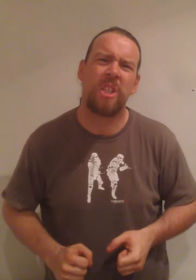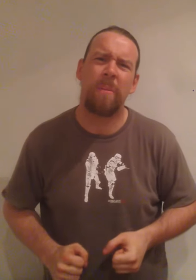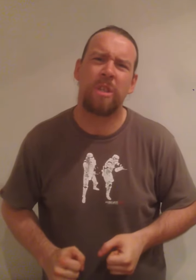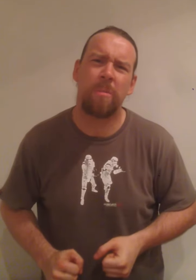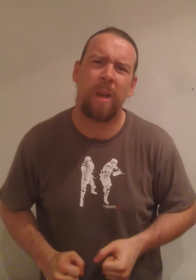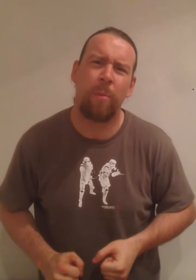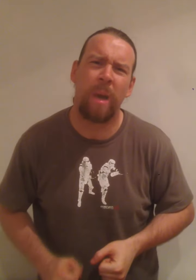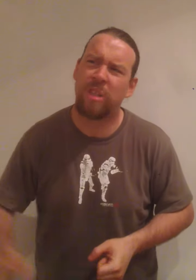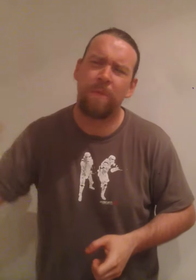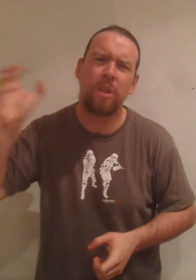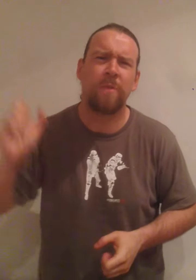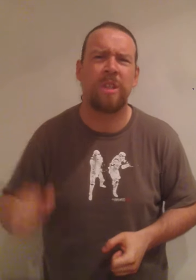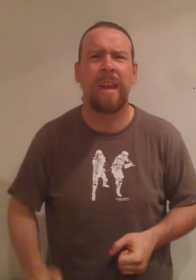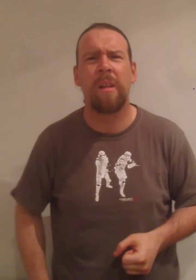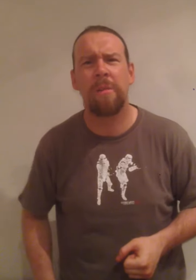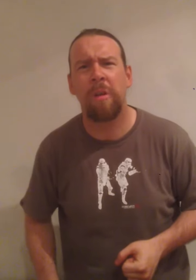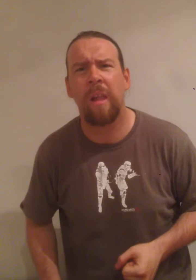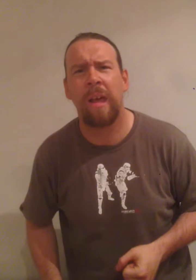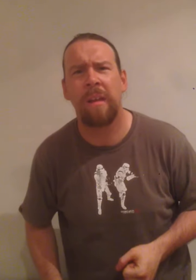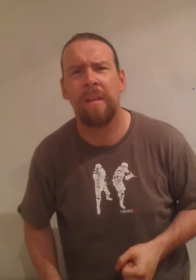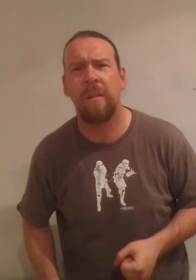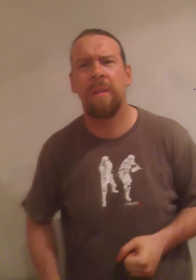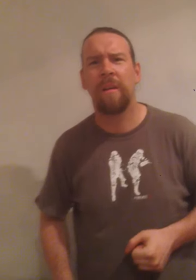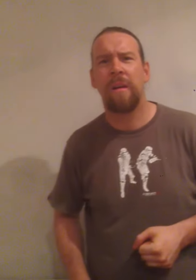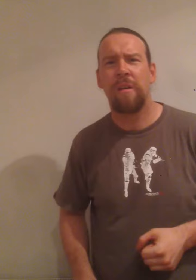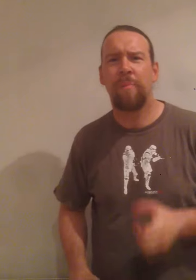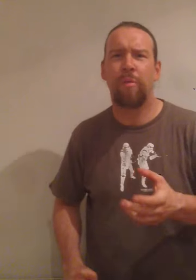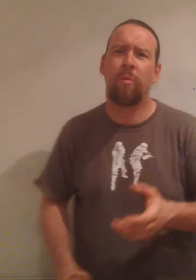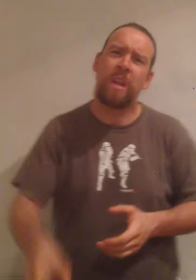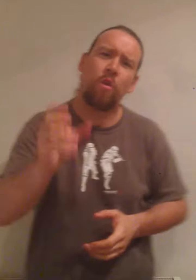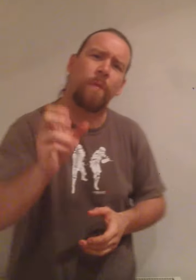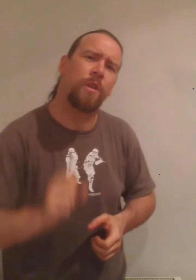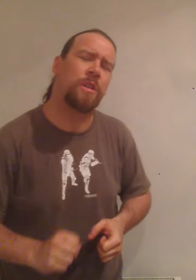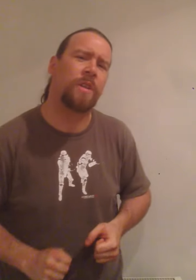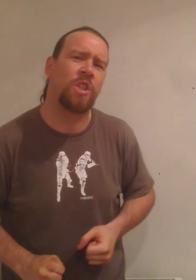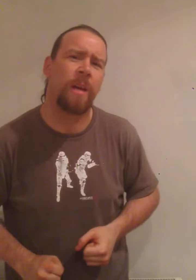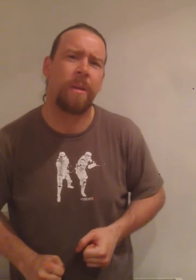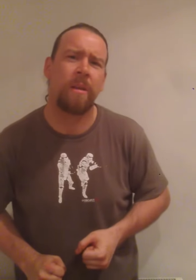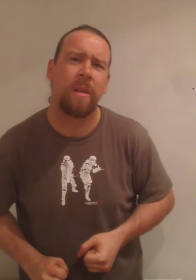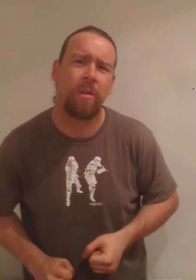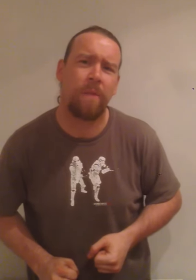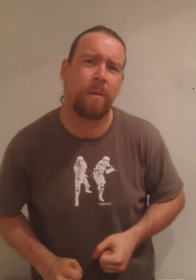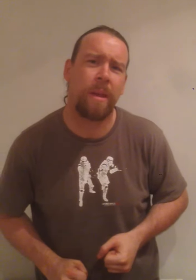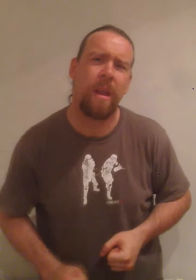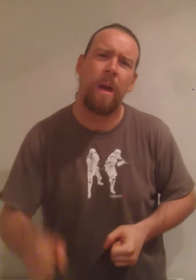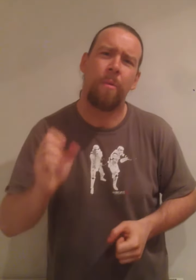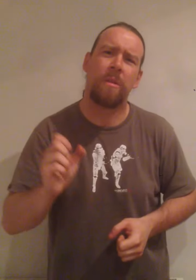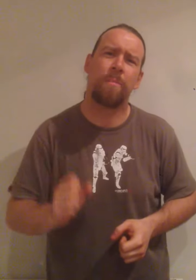championship scramble match. The future division title is on the line. The bros await your future division champion. Christopher Saint puts his